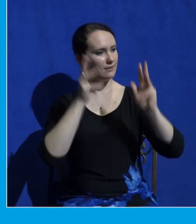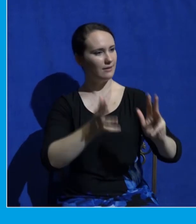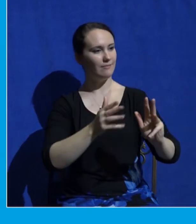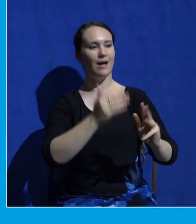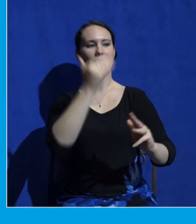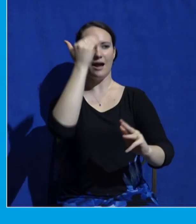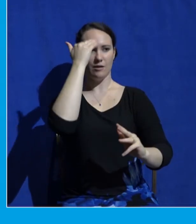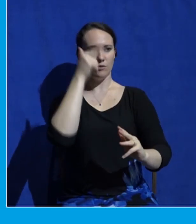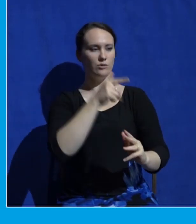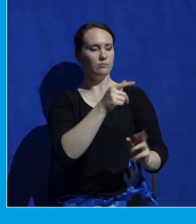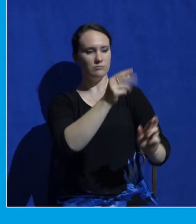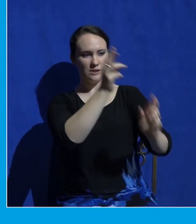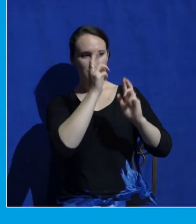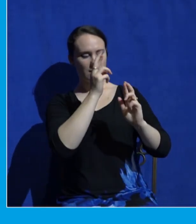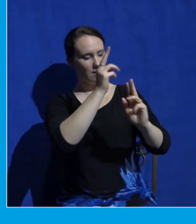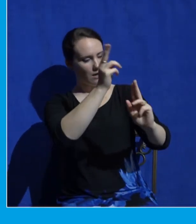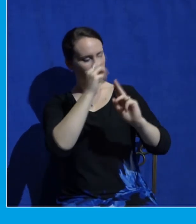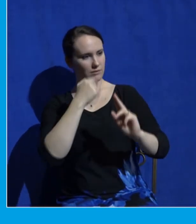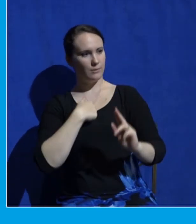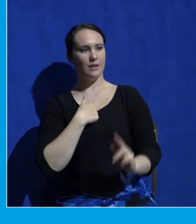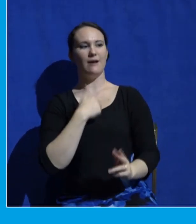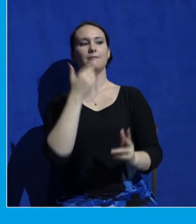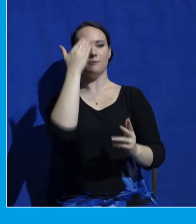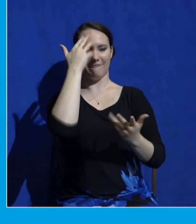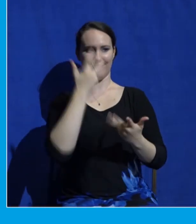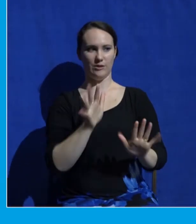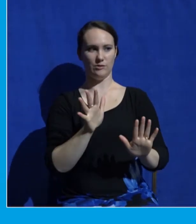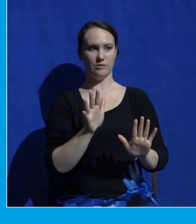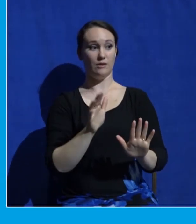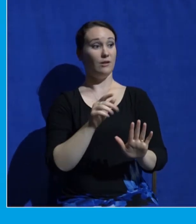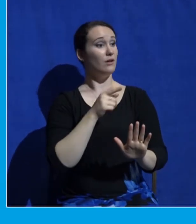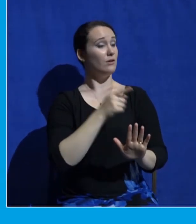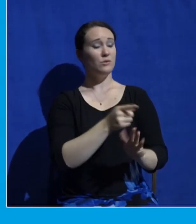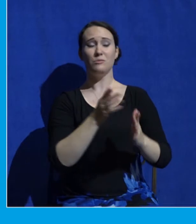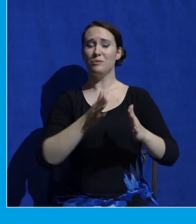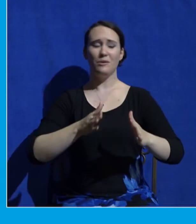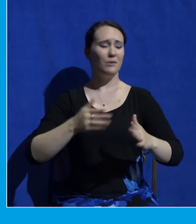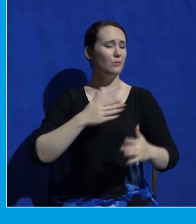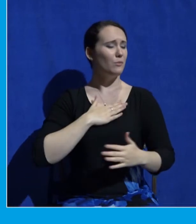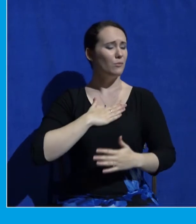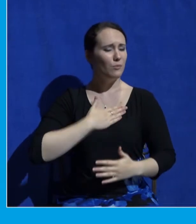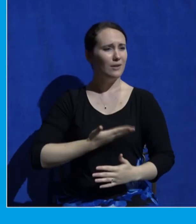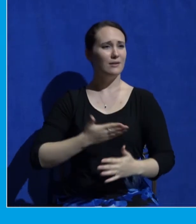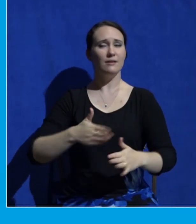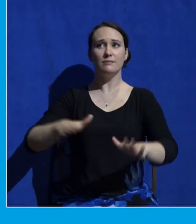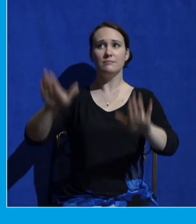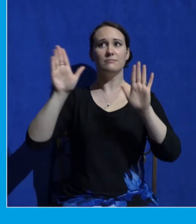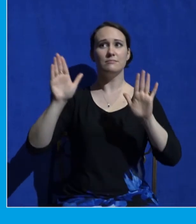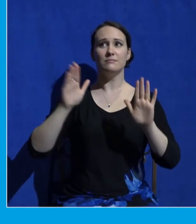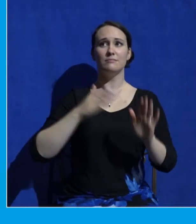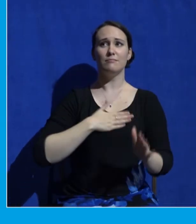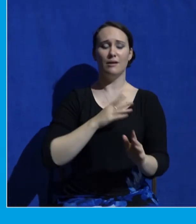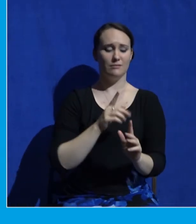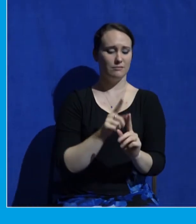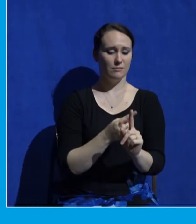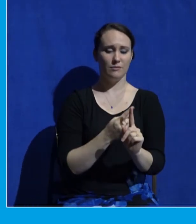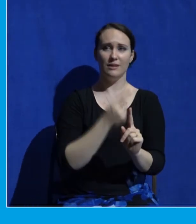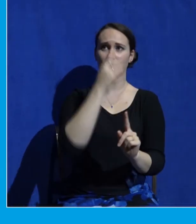God seeing you have not withheld your son, your only son from me. And what